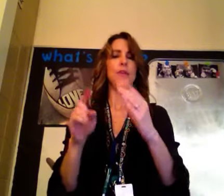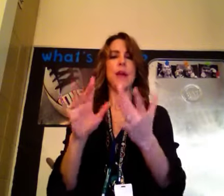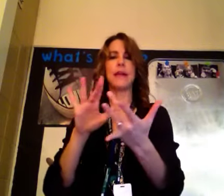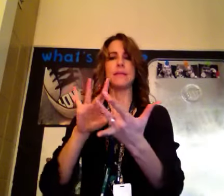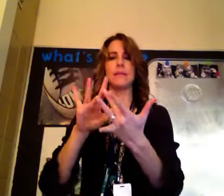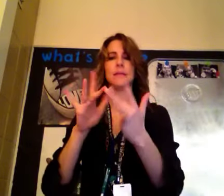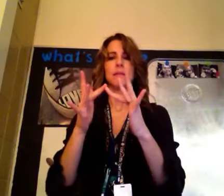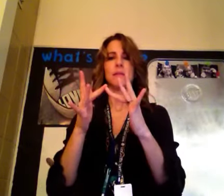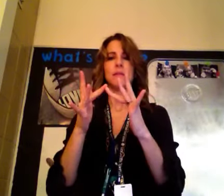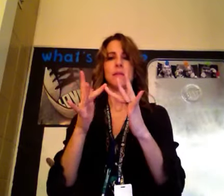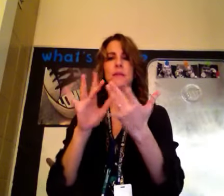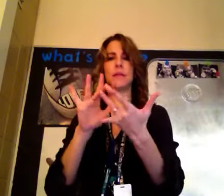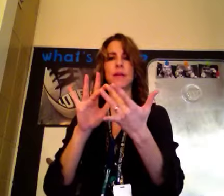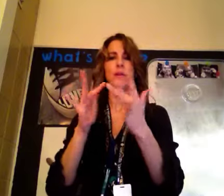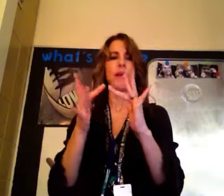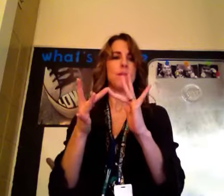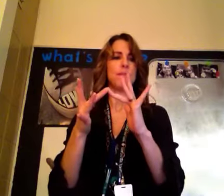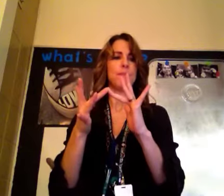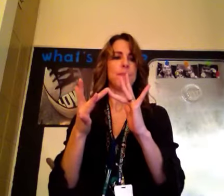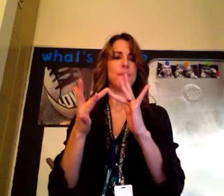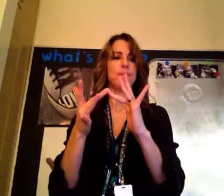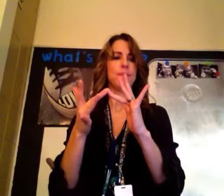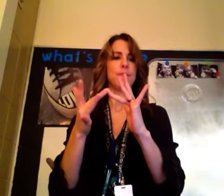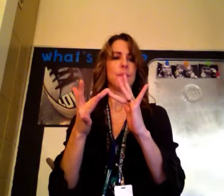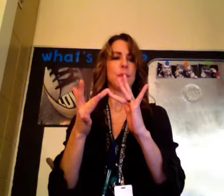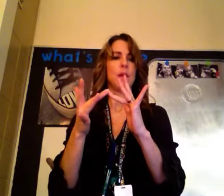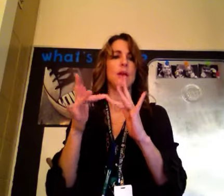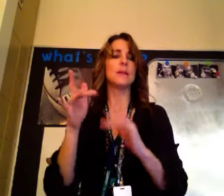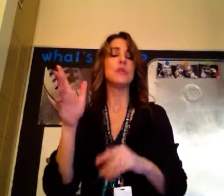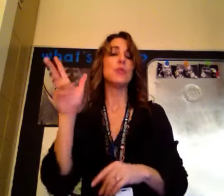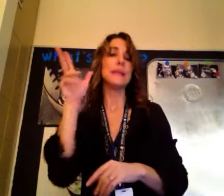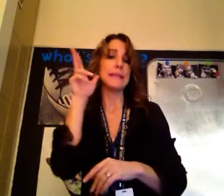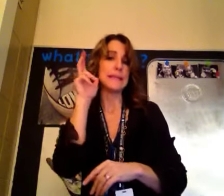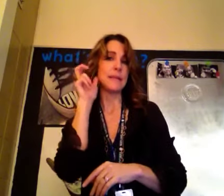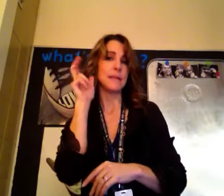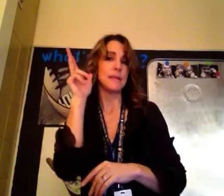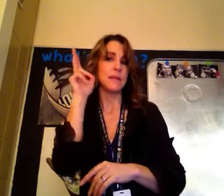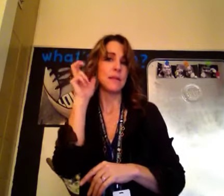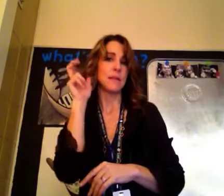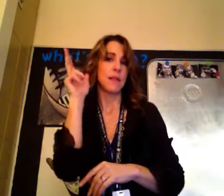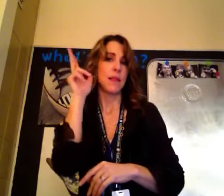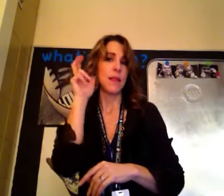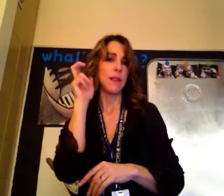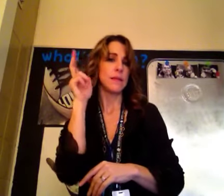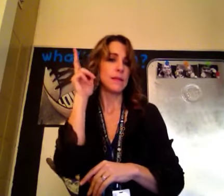Internet, internet, to listen, listen.